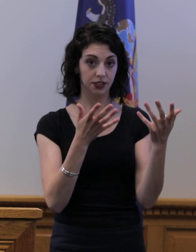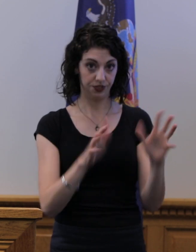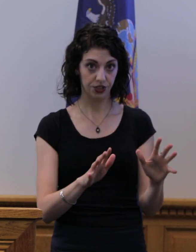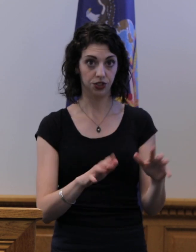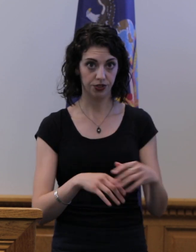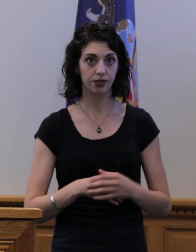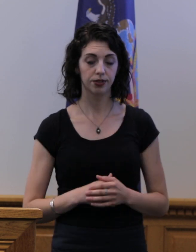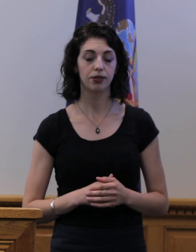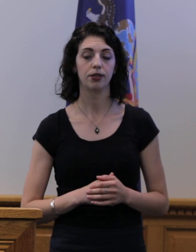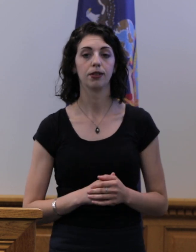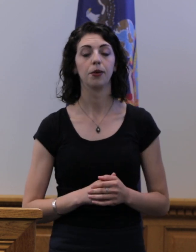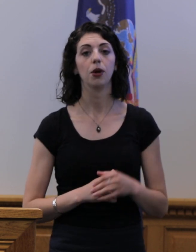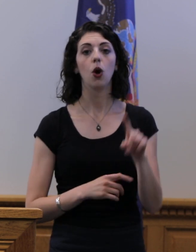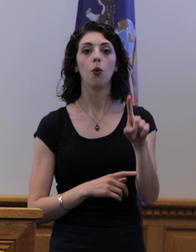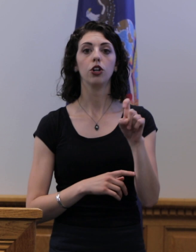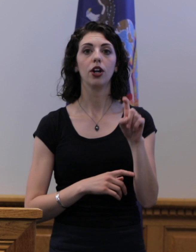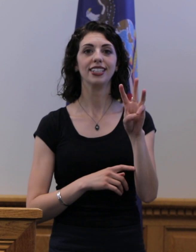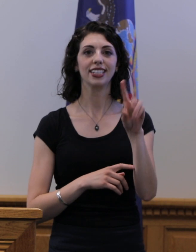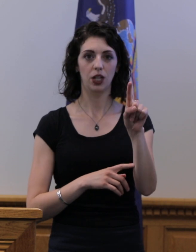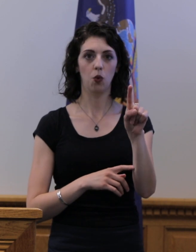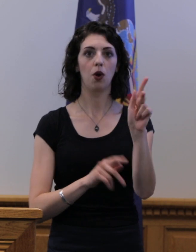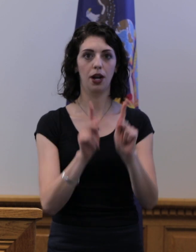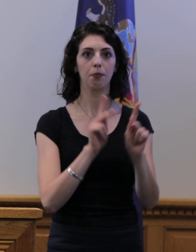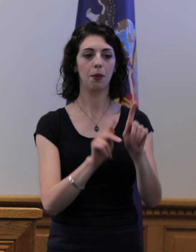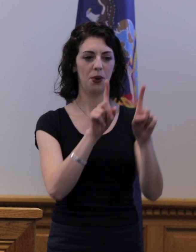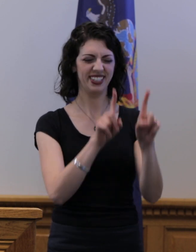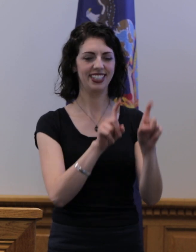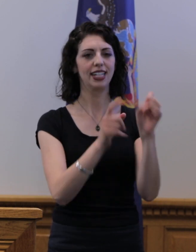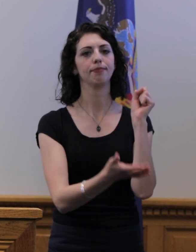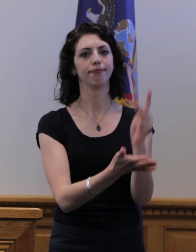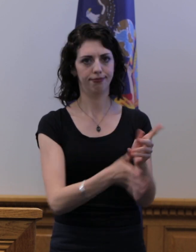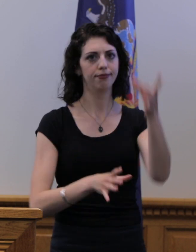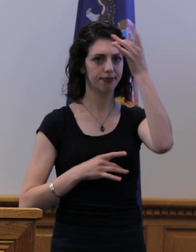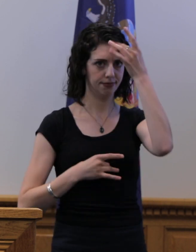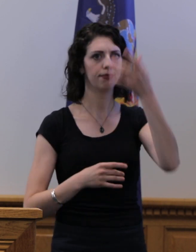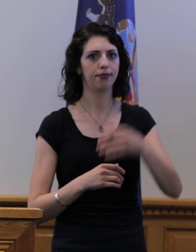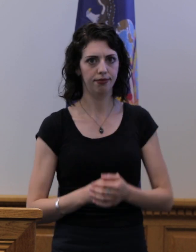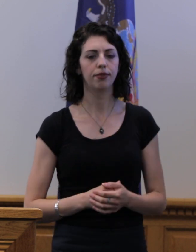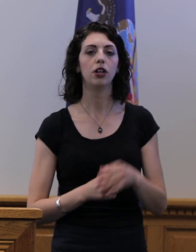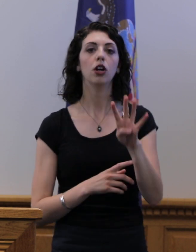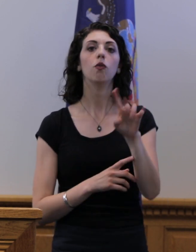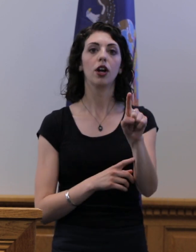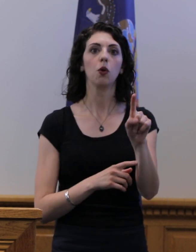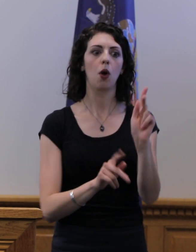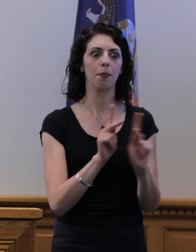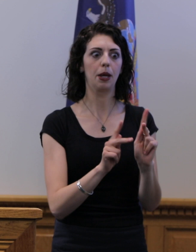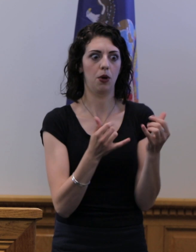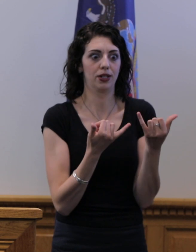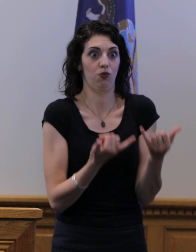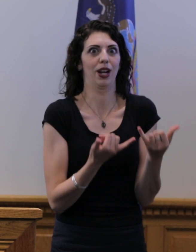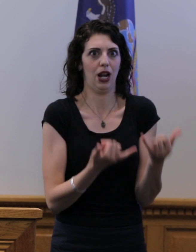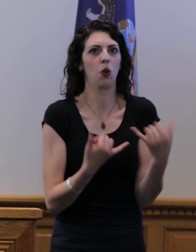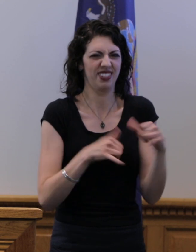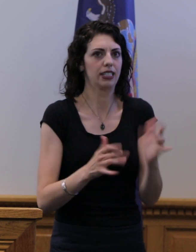conducted. We have 161 residents that have tested positive. We have 41 active cases of